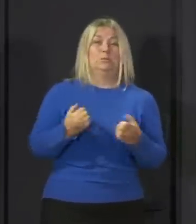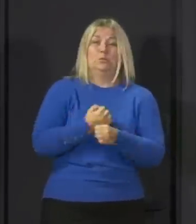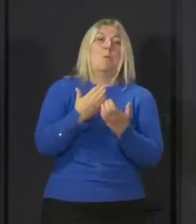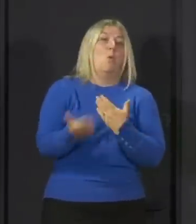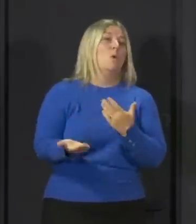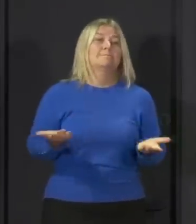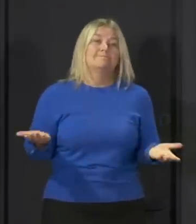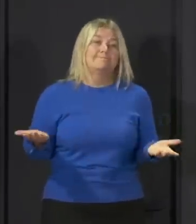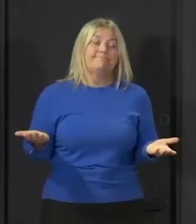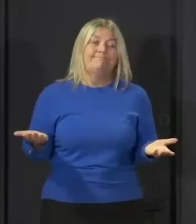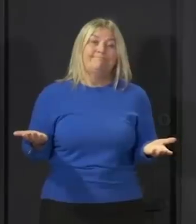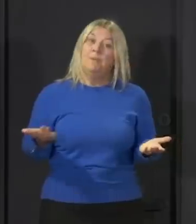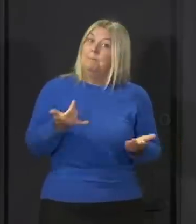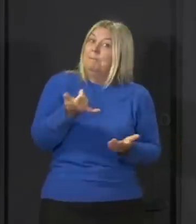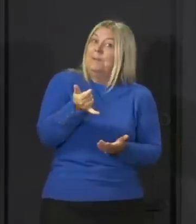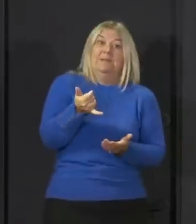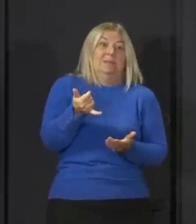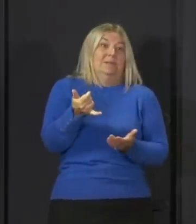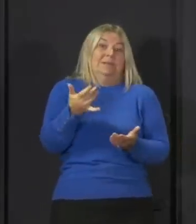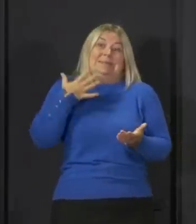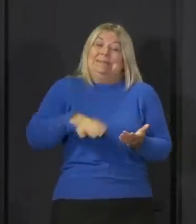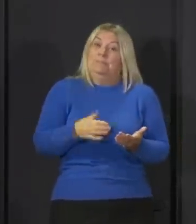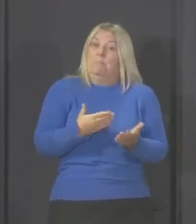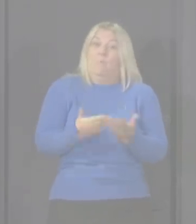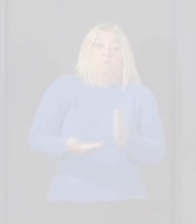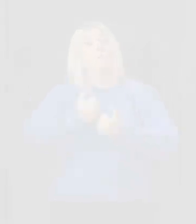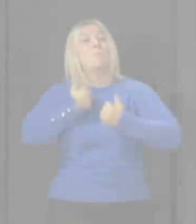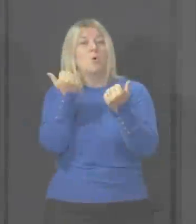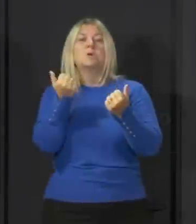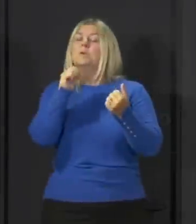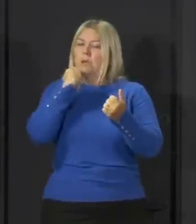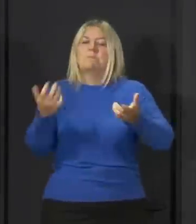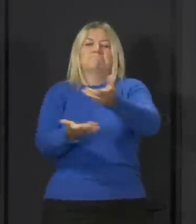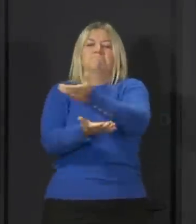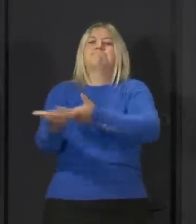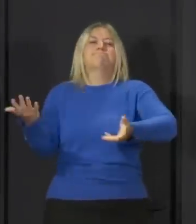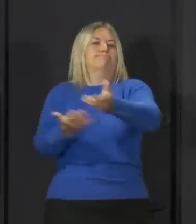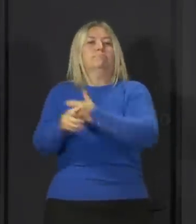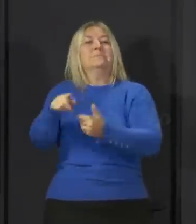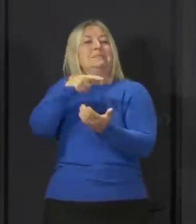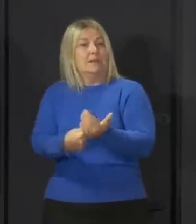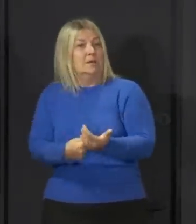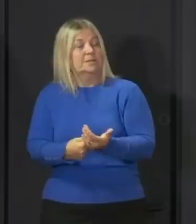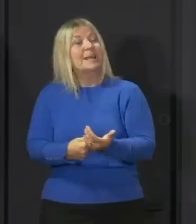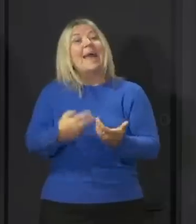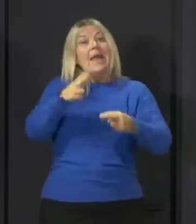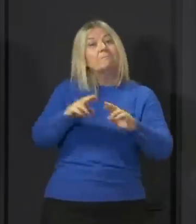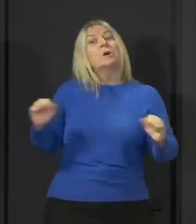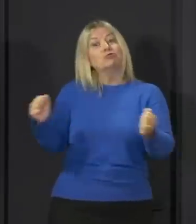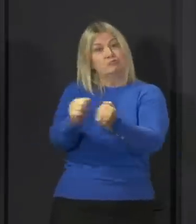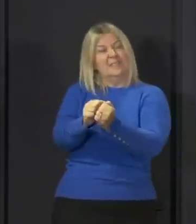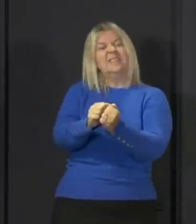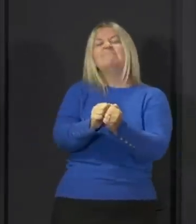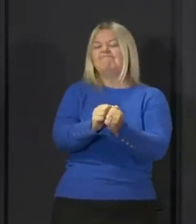There may well be a need for some further restrictions in the near future. If we do decide more restrictions are necessary and no